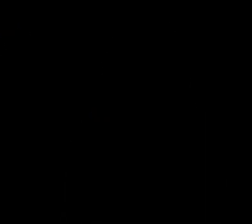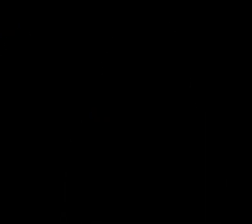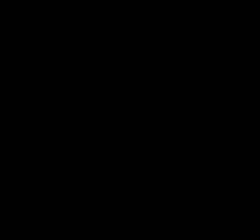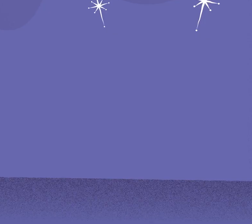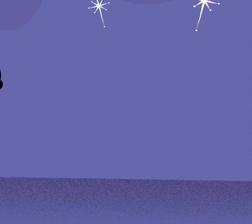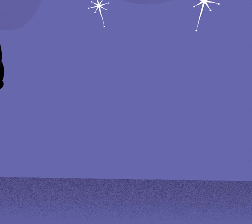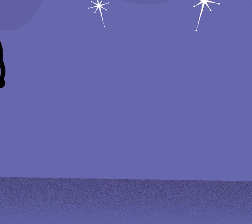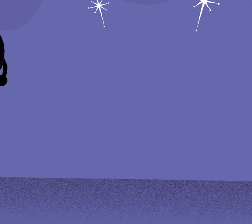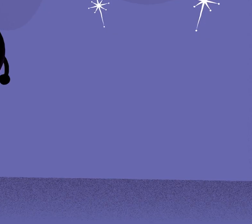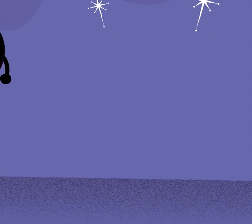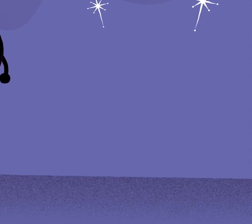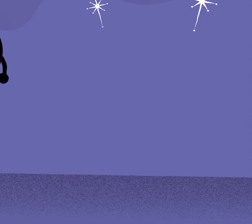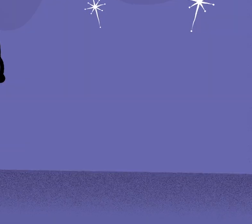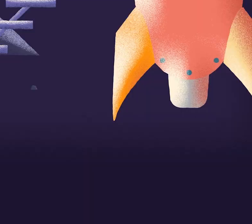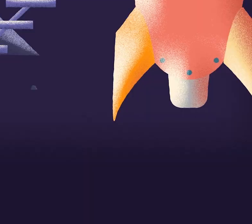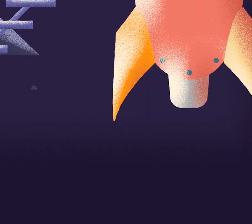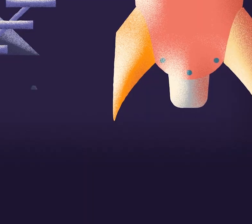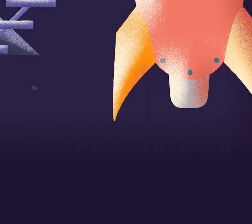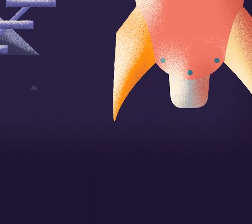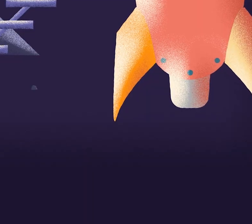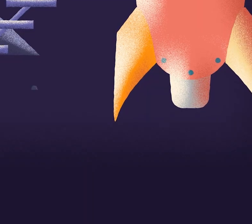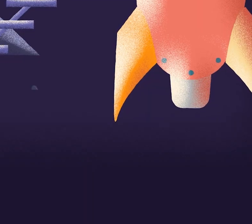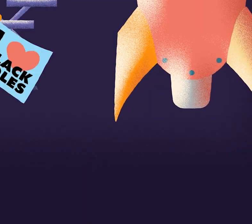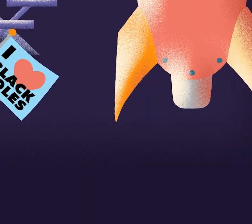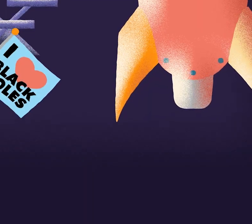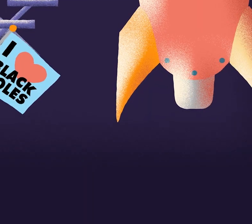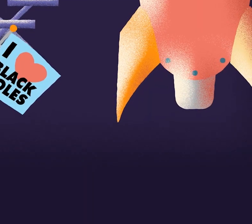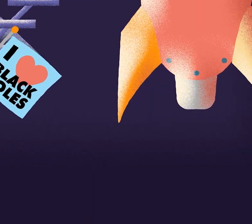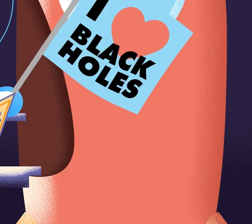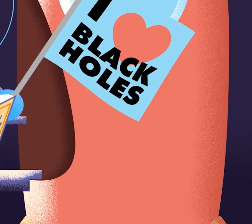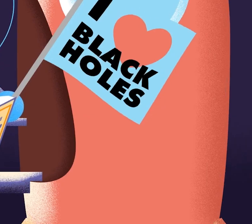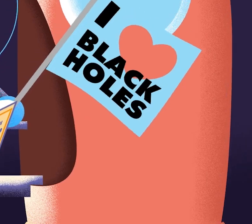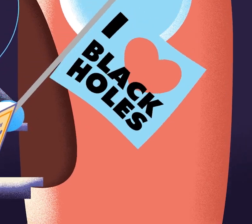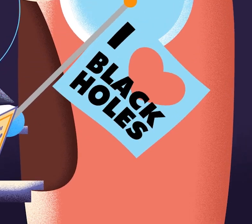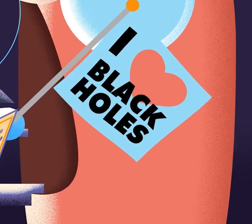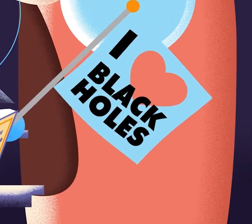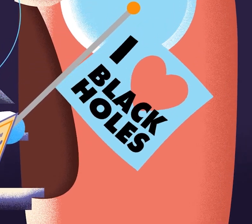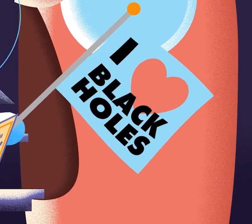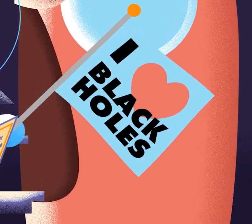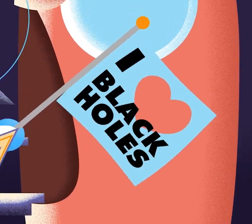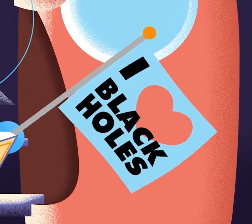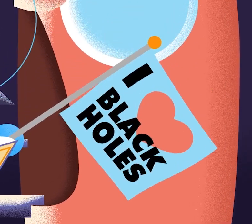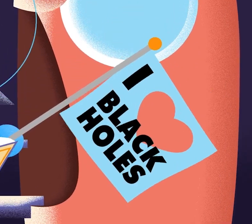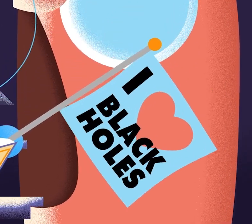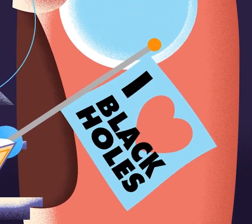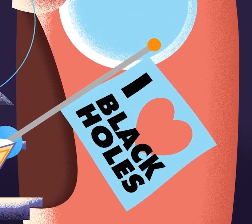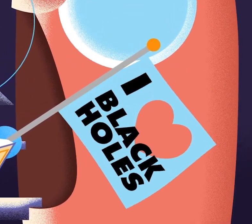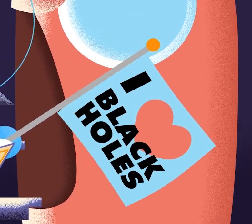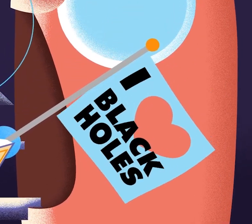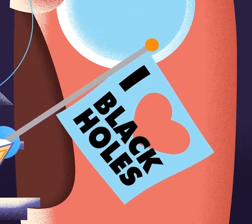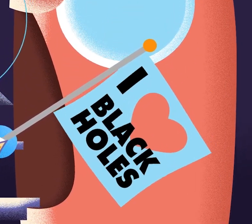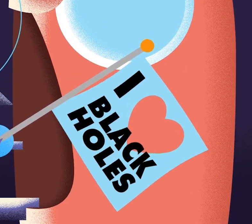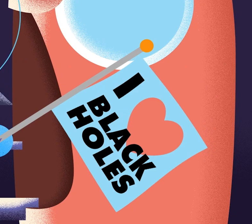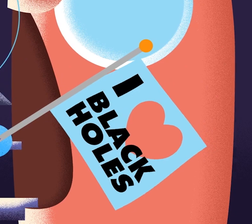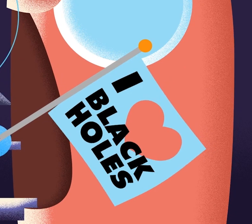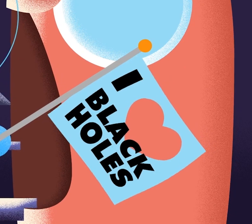strong ground They